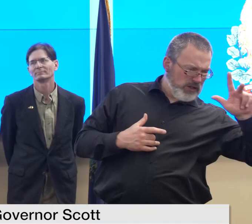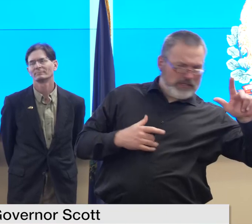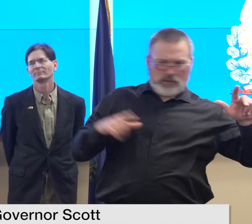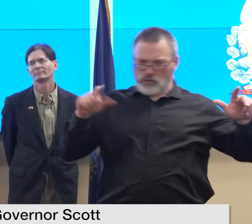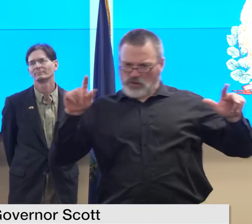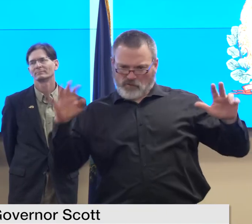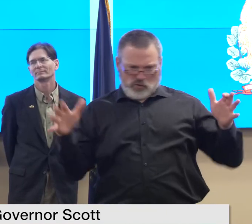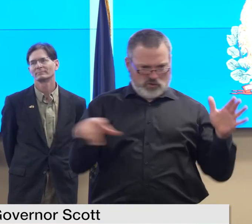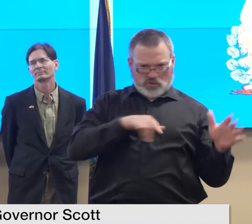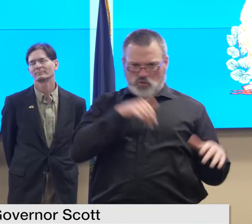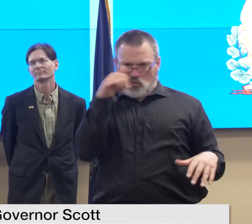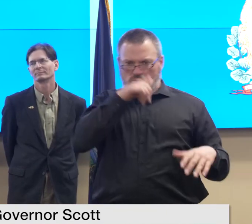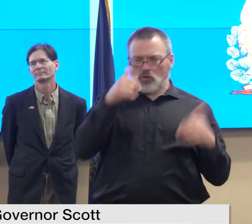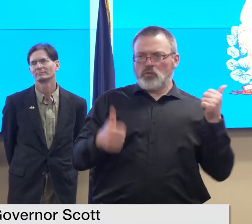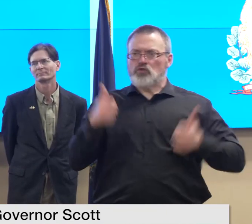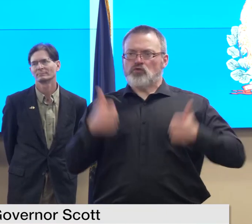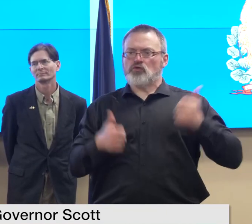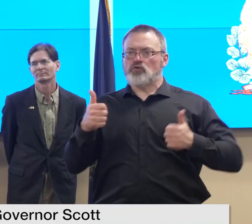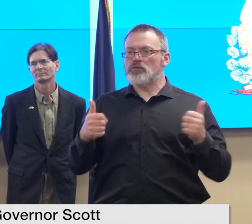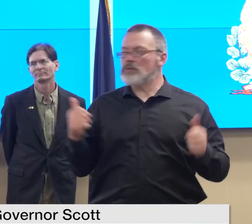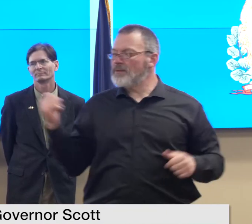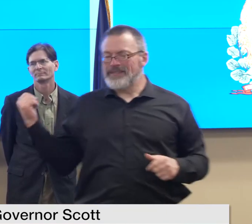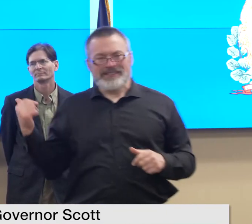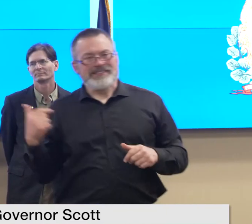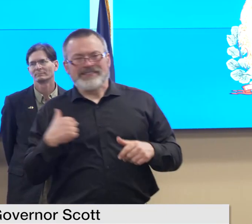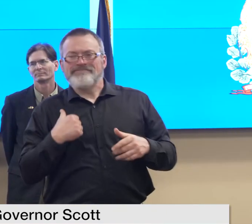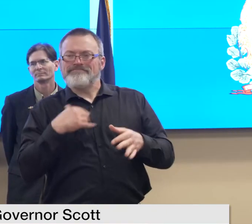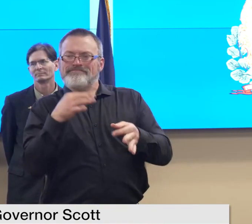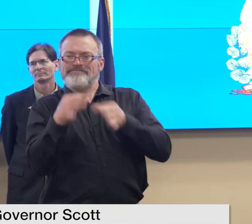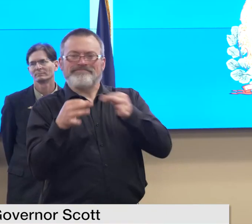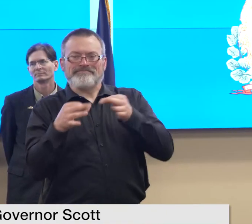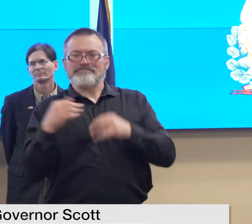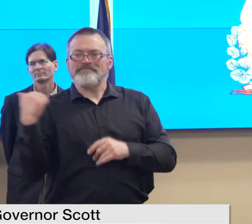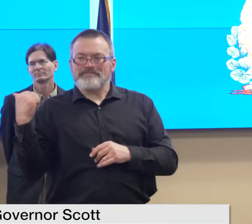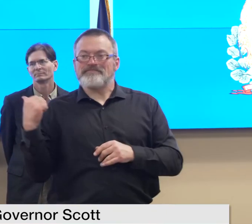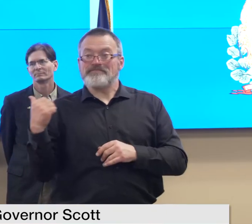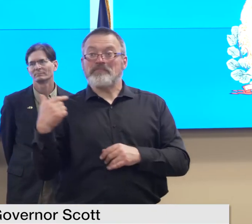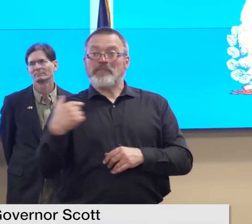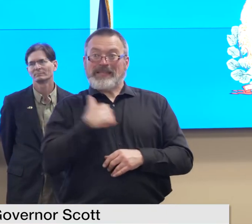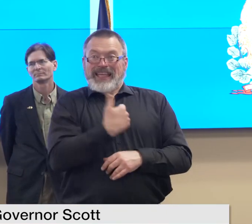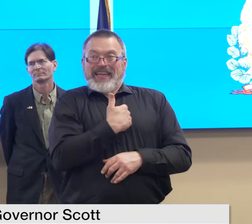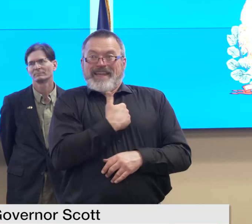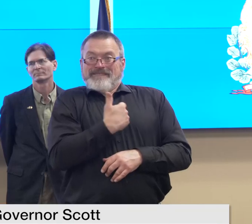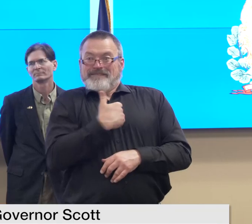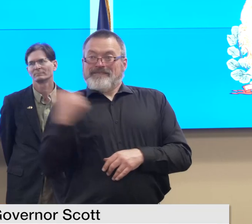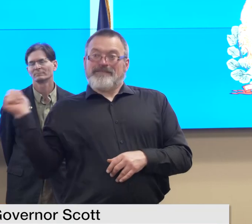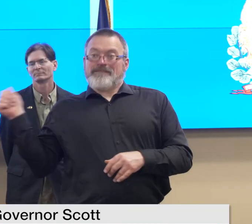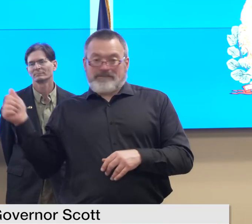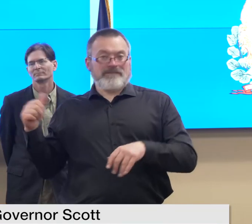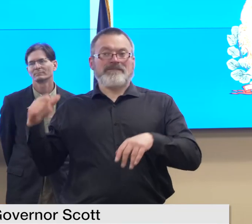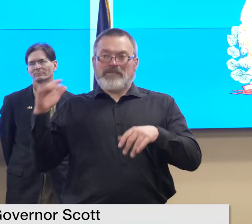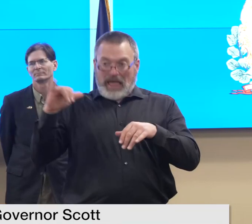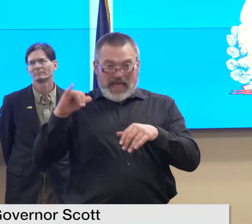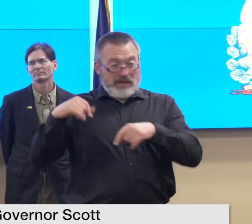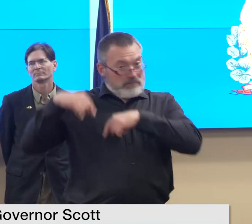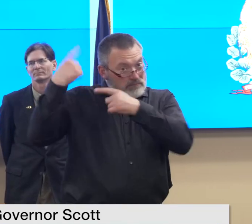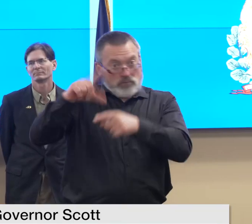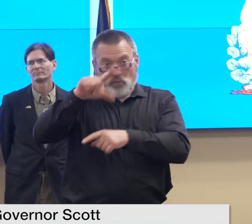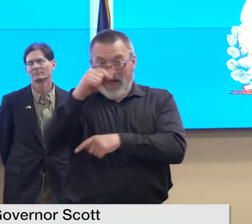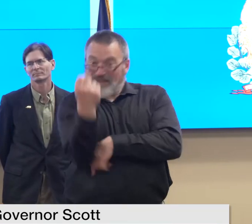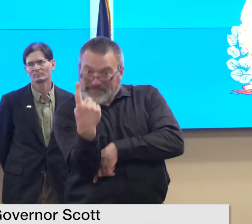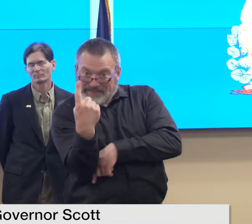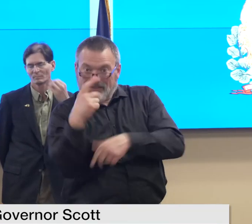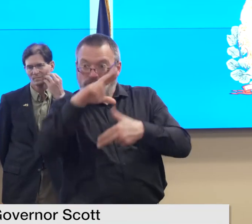day um it's it's somewhat of a because i saw i was involved with irene as well as last year's